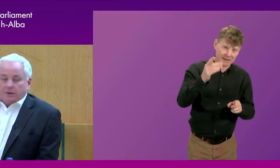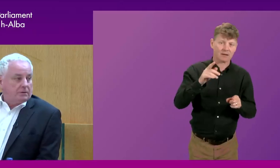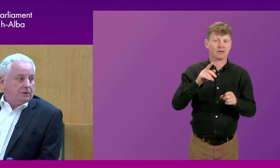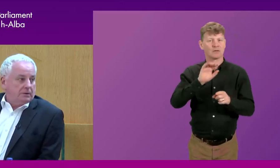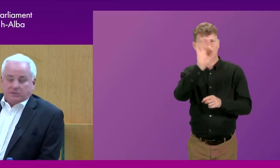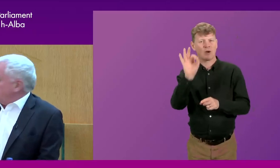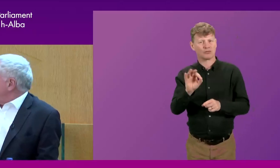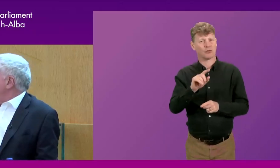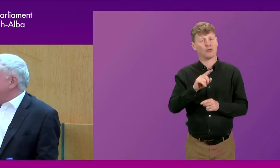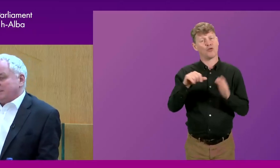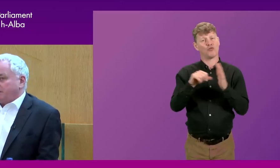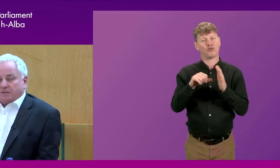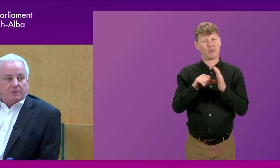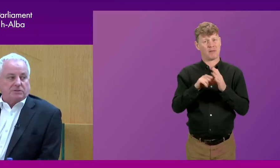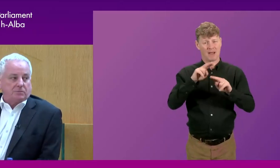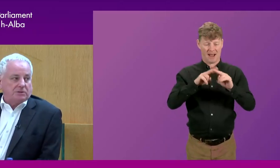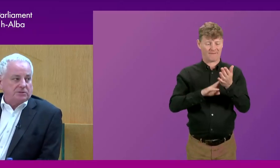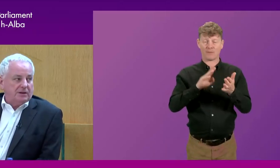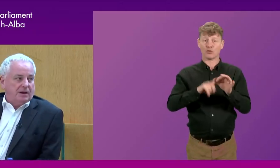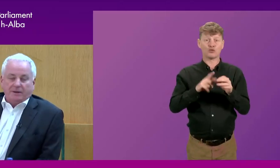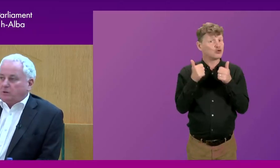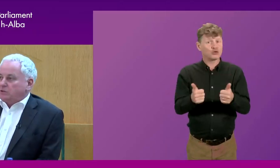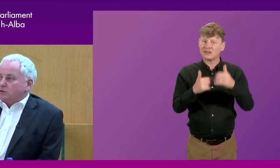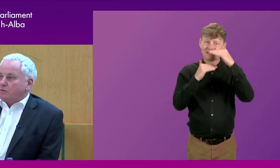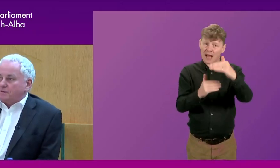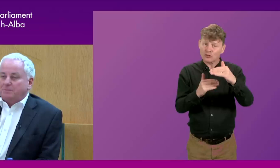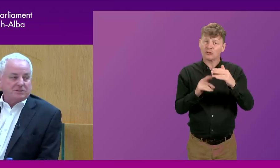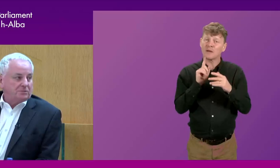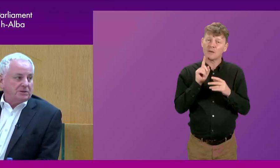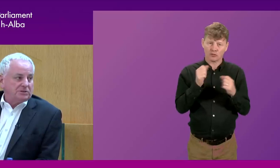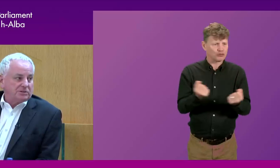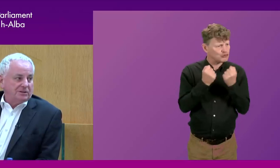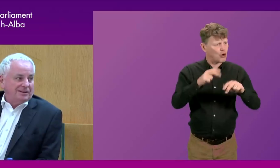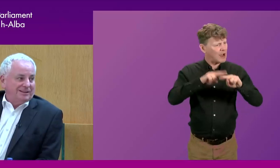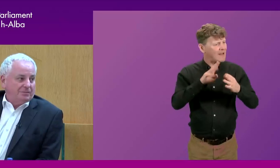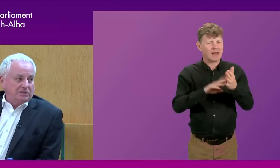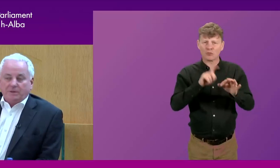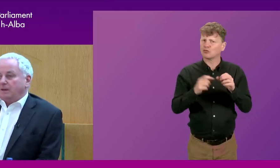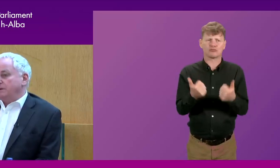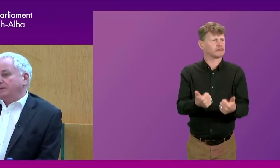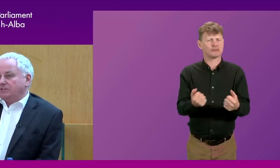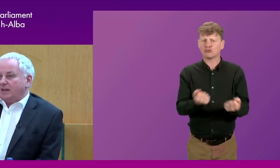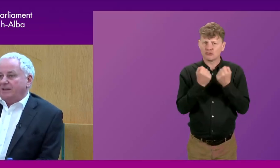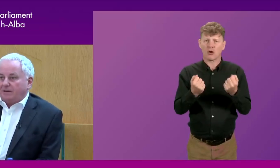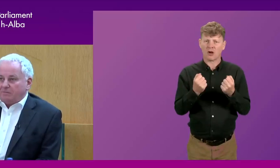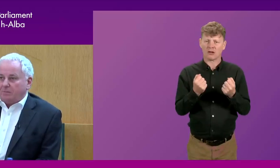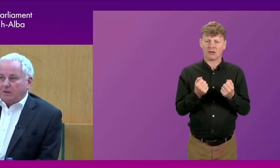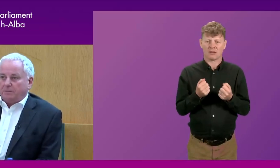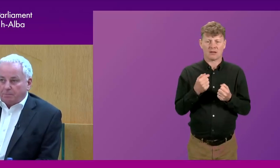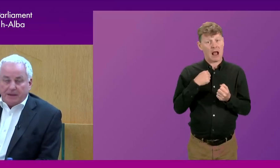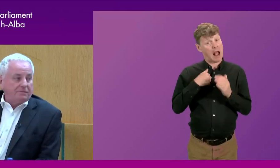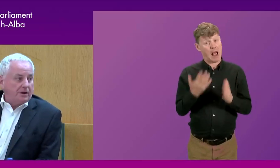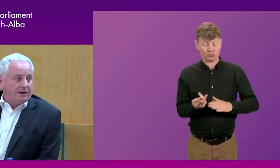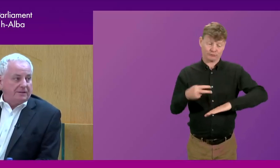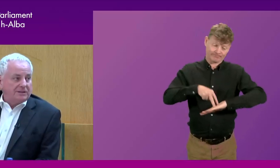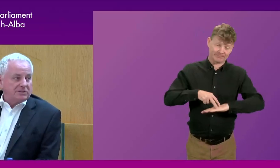The problem with the question time is not the existence of a First Minister's Questions. Having a good, strong First Minister's Questions, where somebody like me had to stand there every week